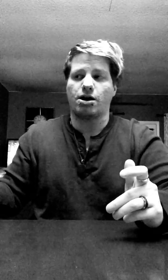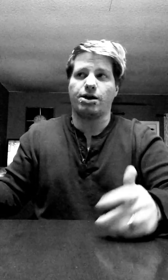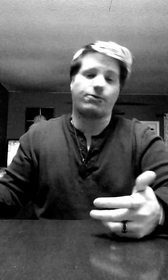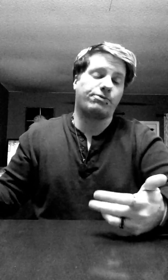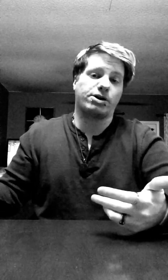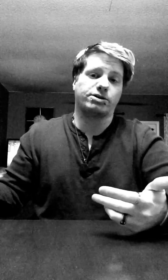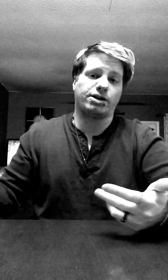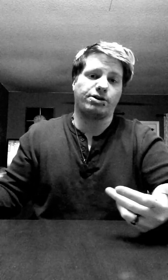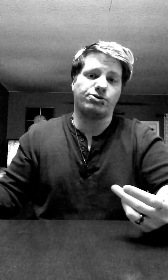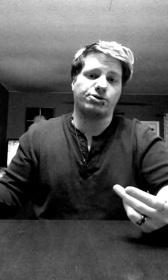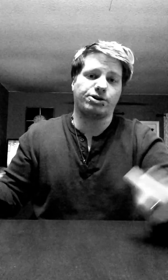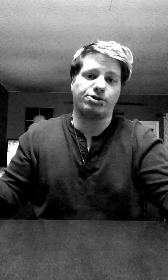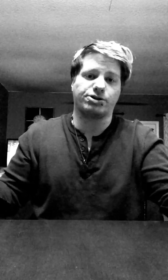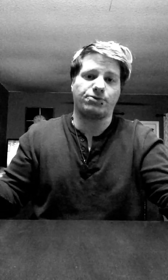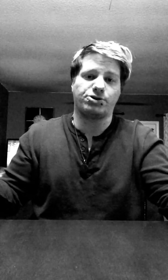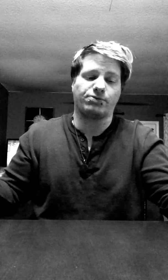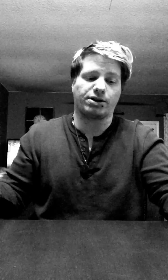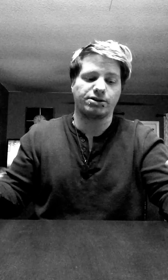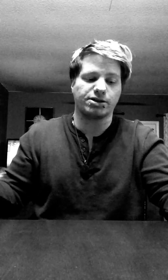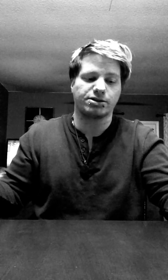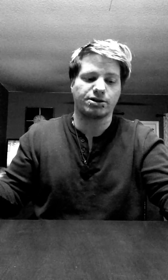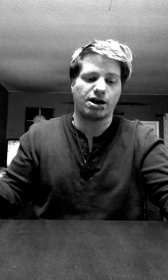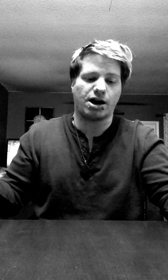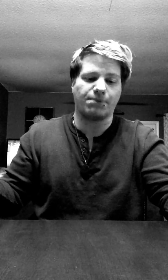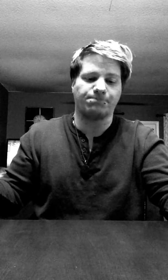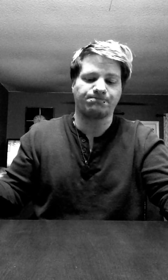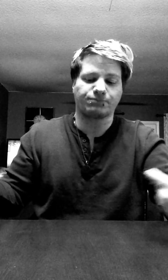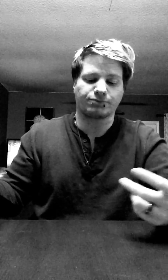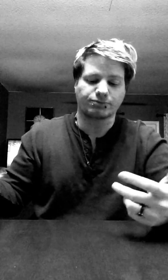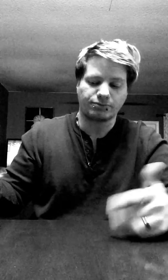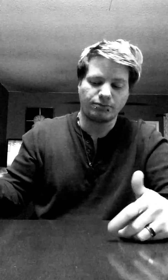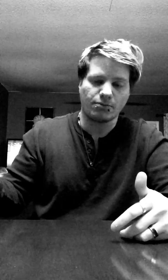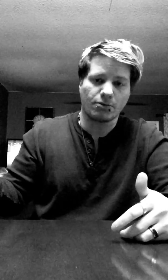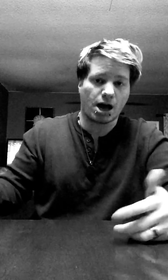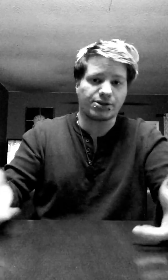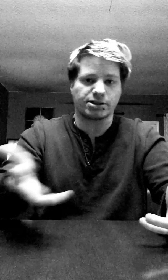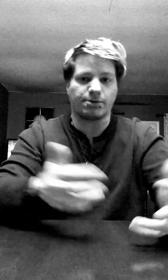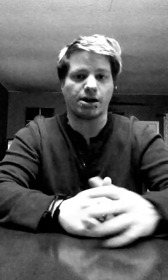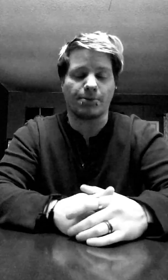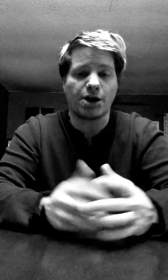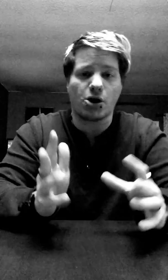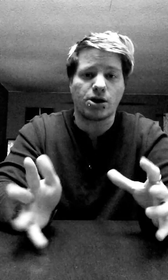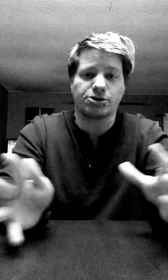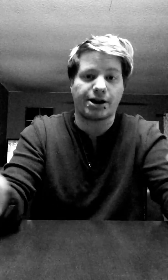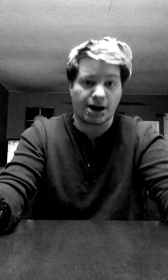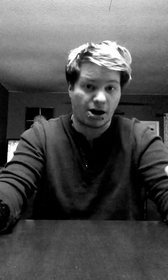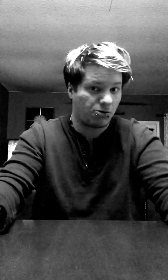If 5,000 years in the future even exists. Um. At the same time. I don't understand how.